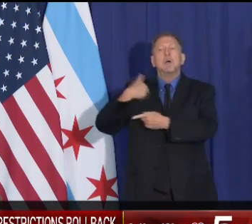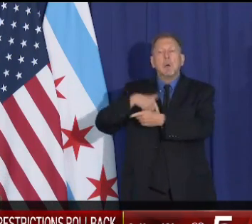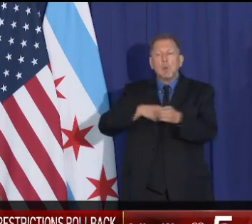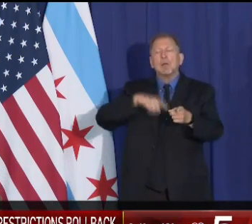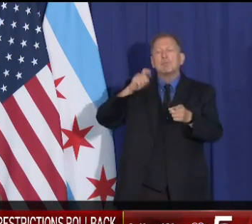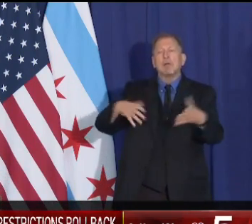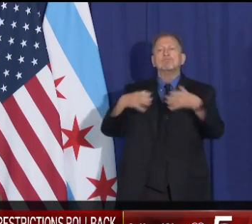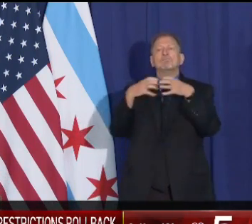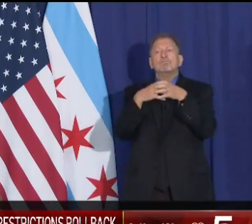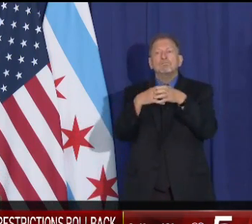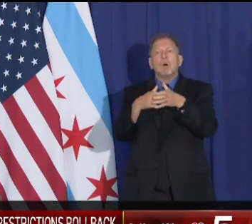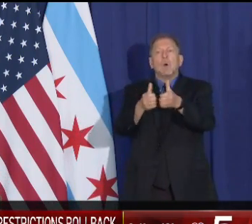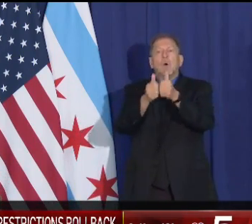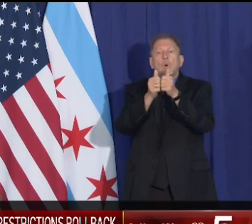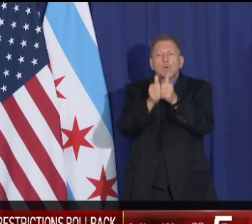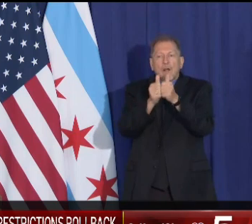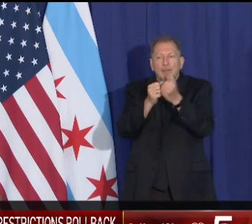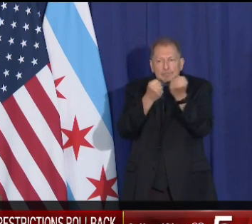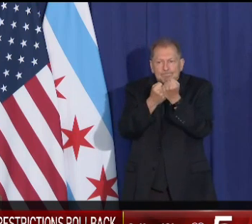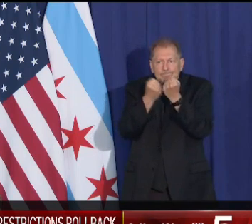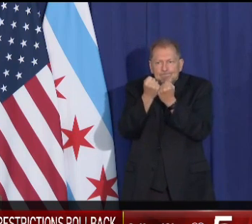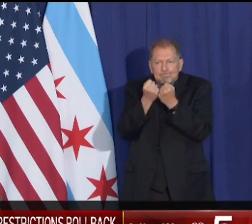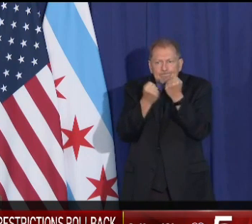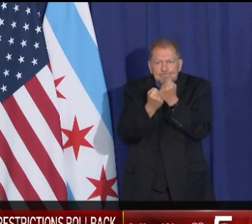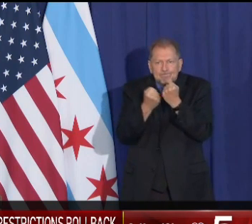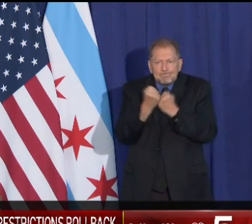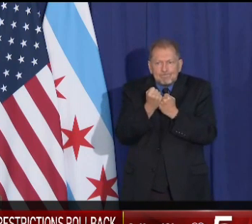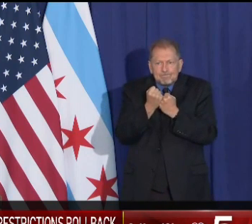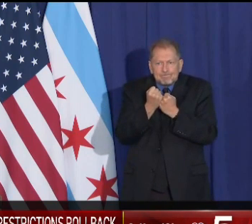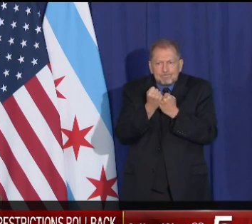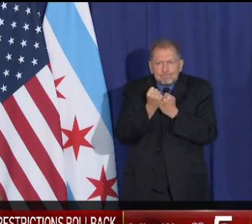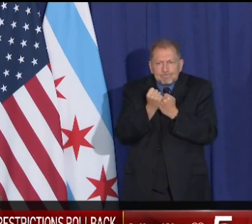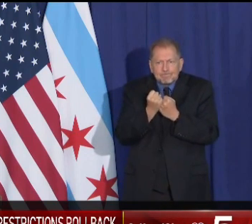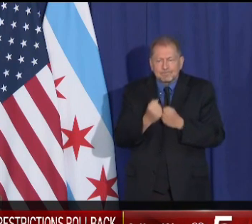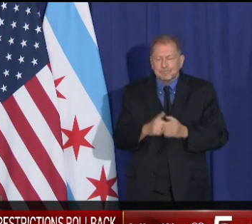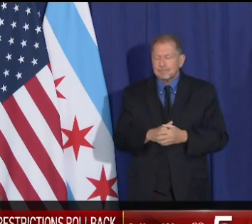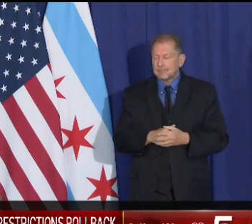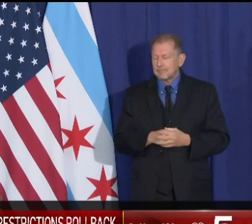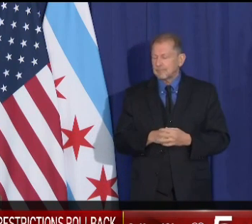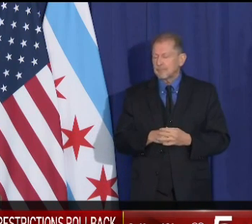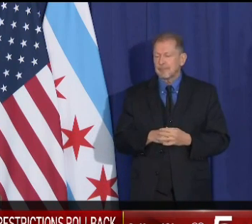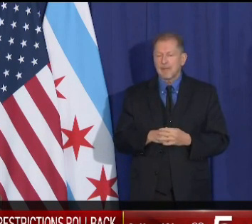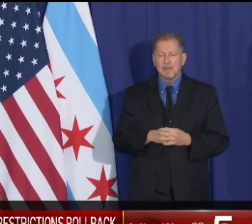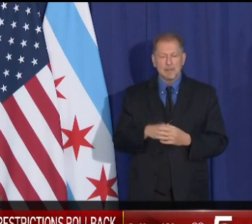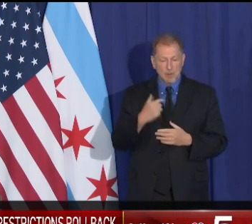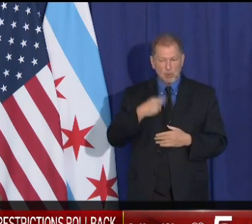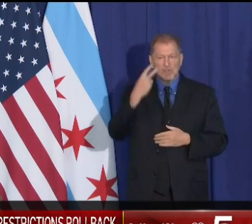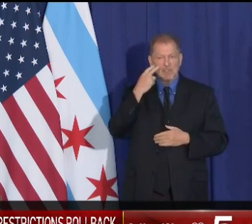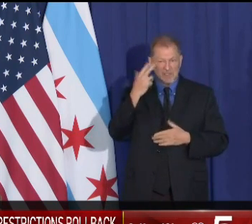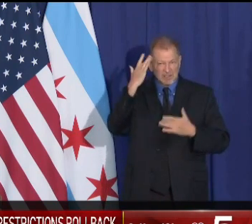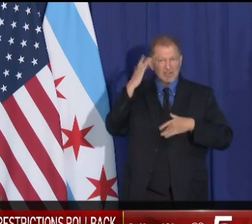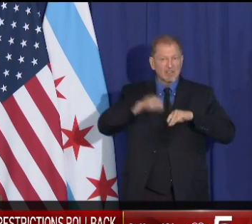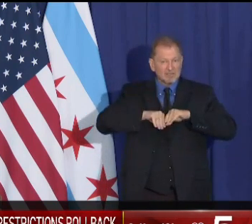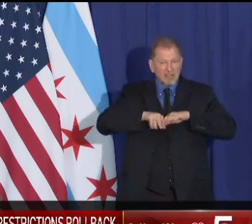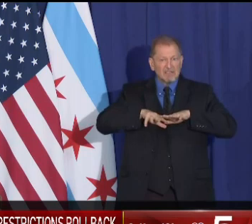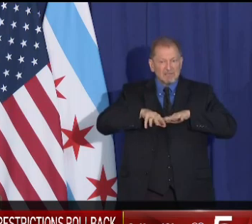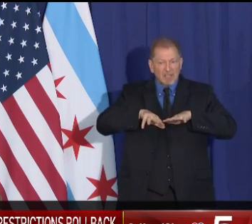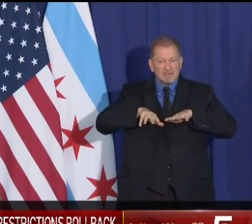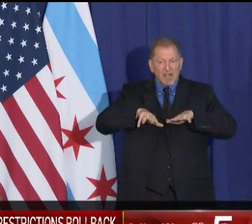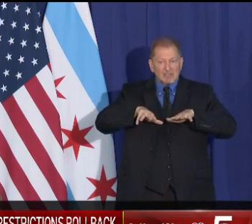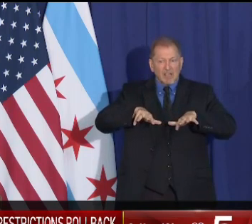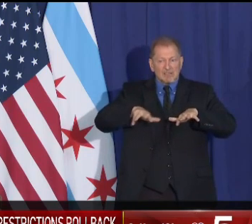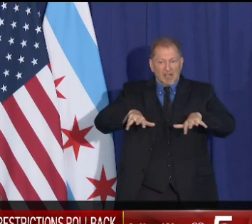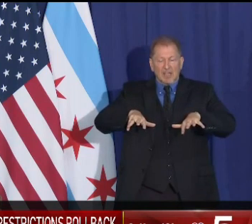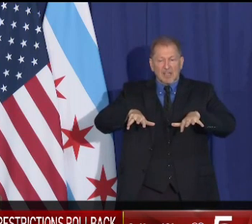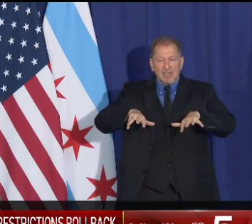together. We prolong the misery that we're seeing spiraling up, that it means more